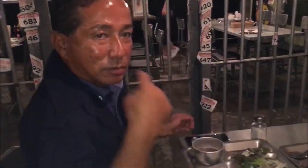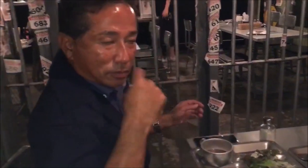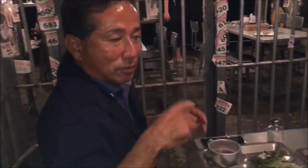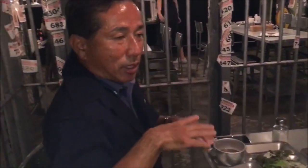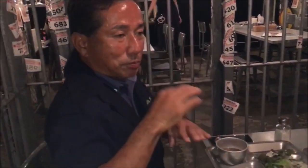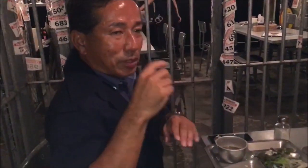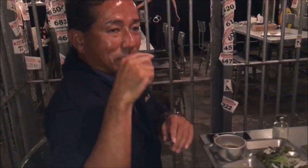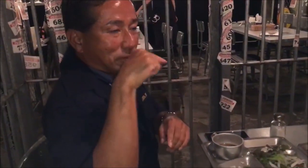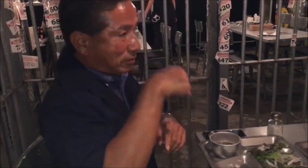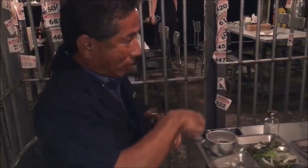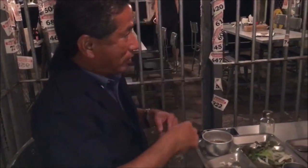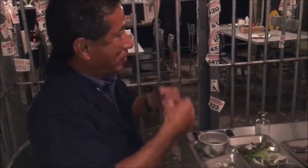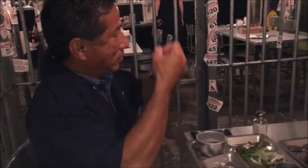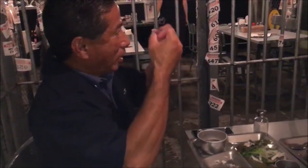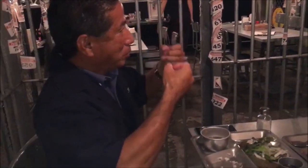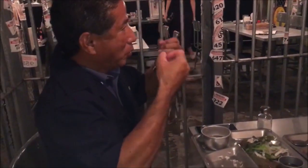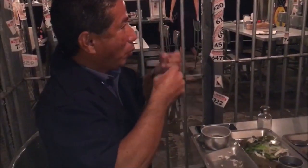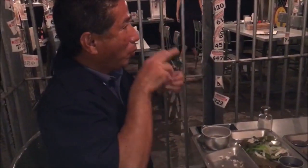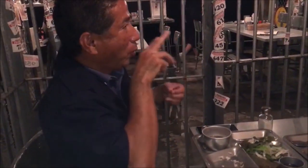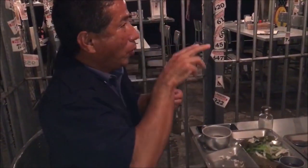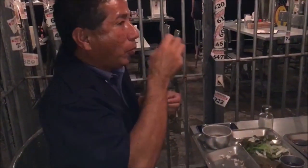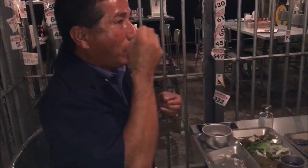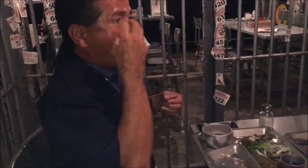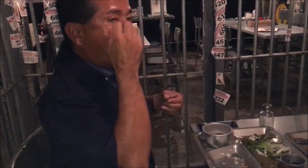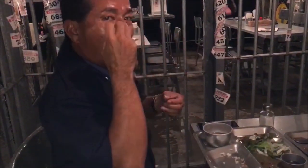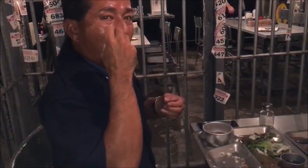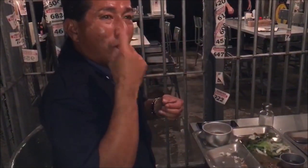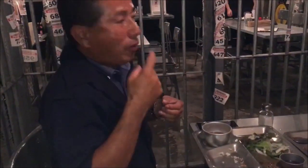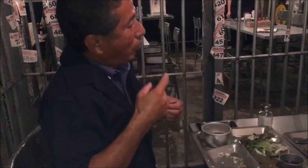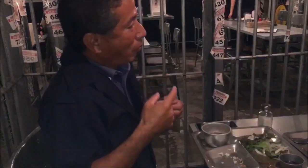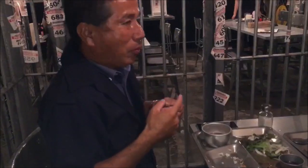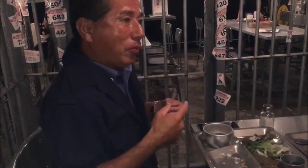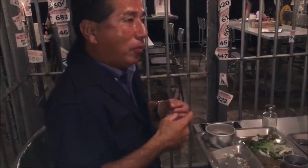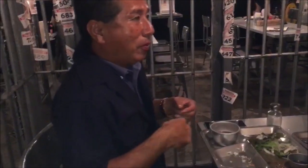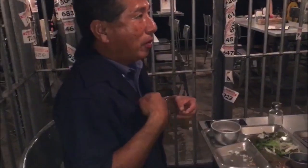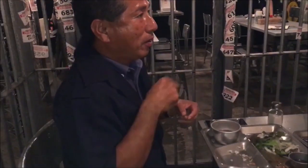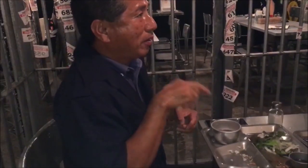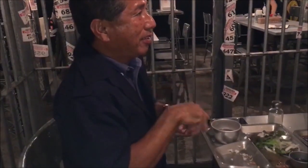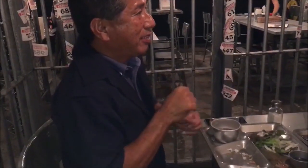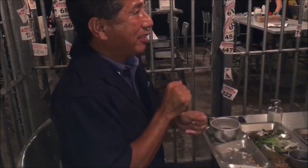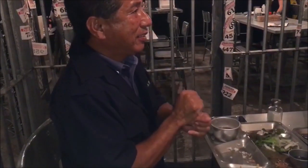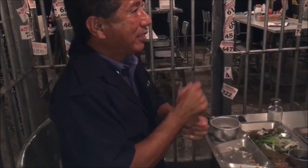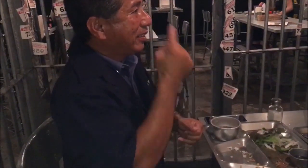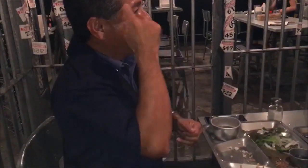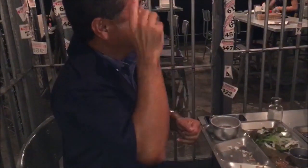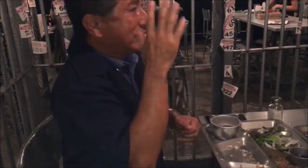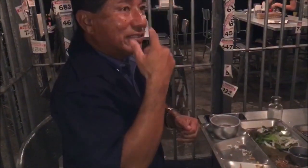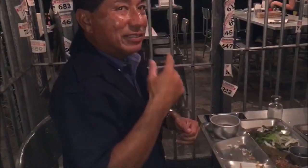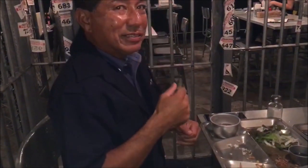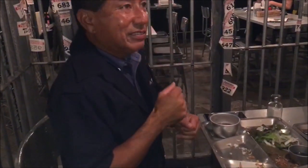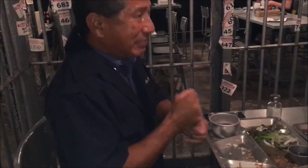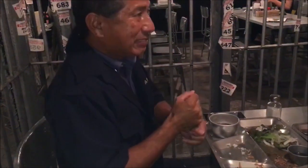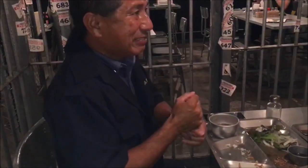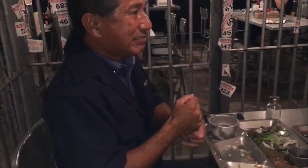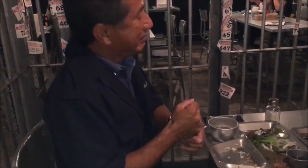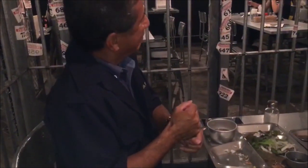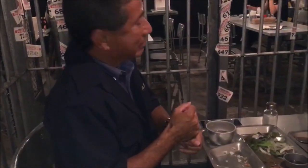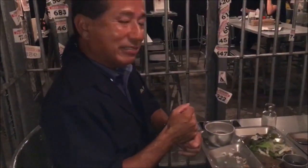What do I care? Just as long as you were mine, were the one who When the road was long